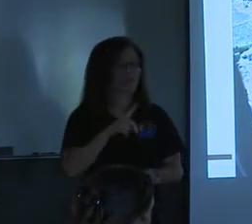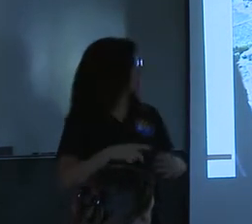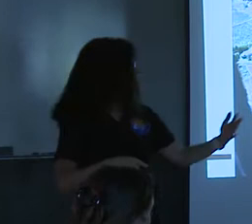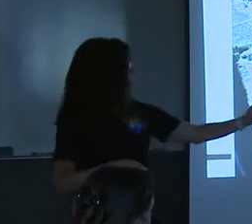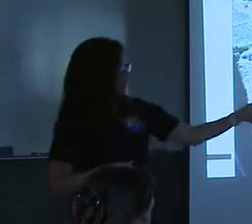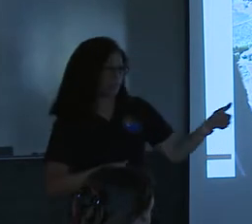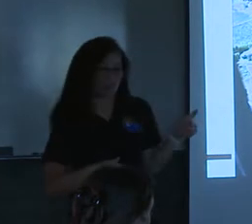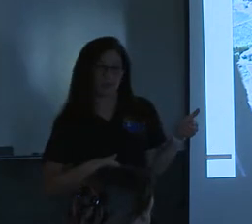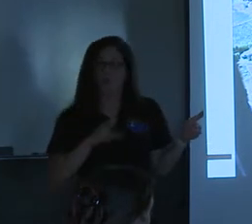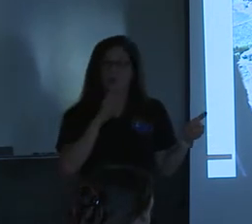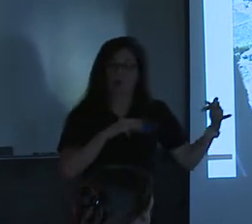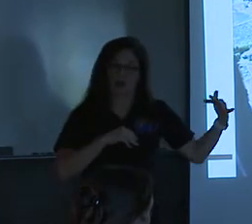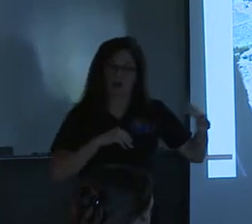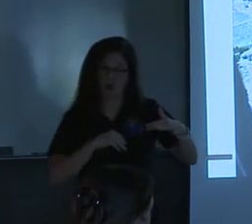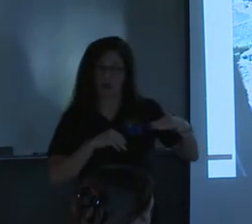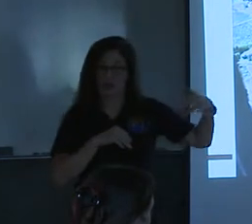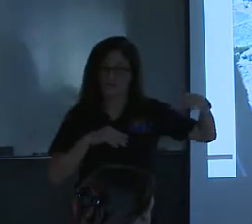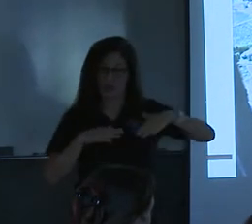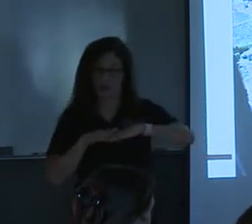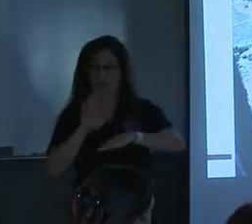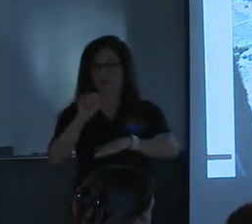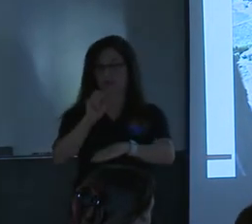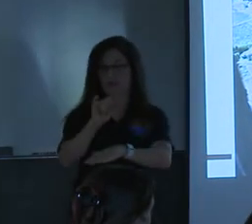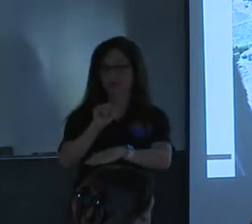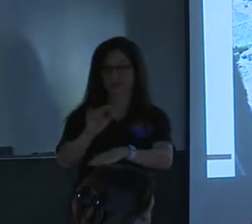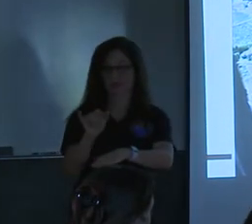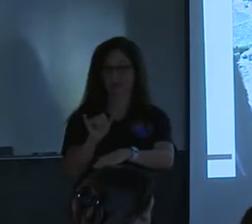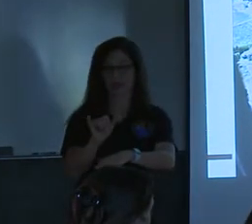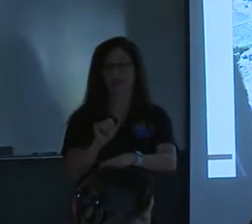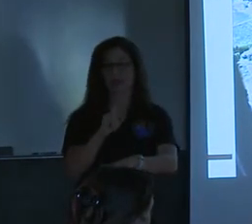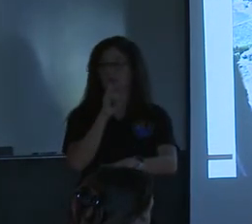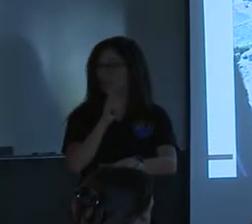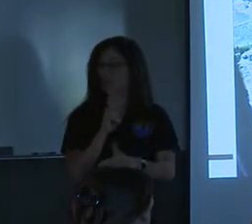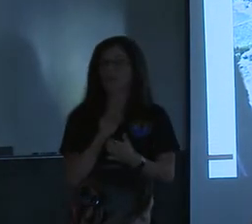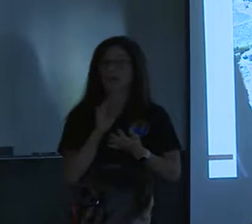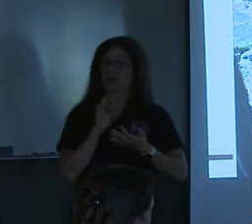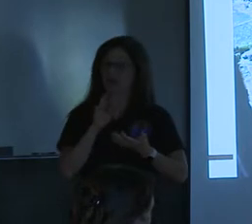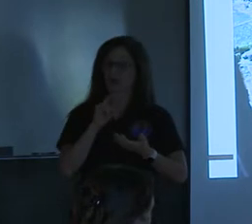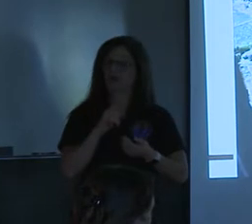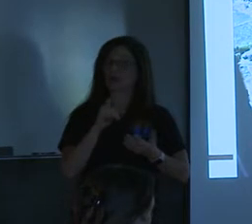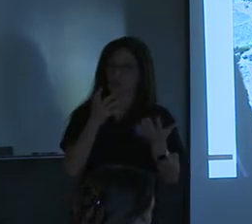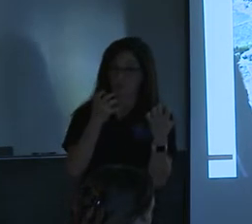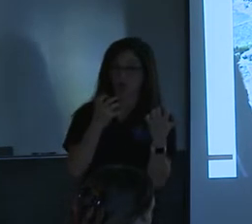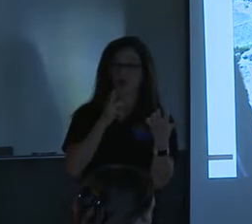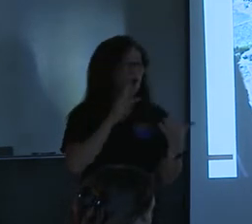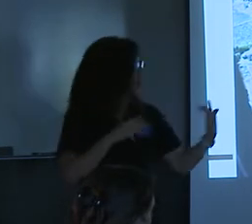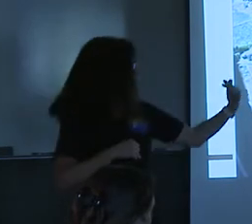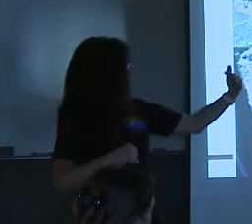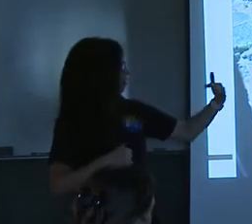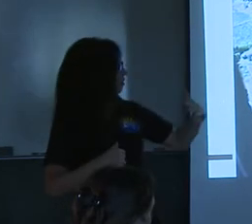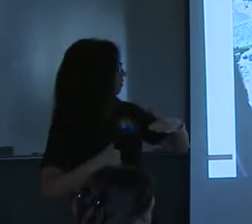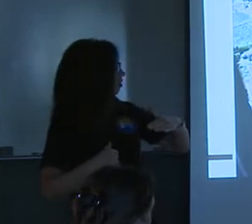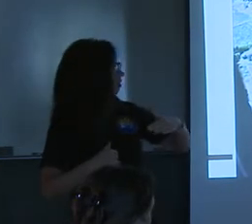And there's water from Copeland that comes in and flows into the basin as well. Ideally, water comes through here and, uh, and